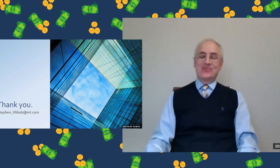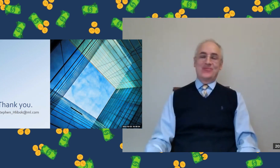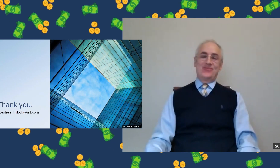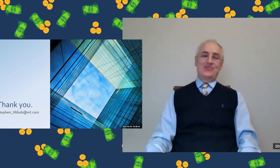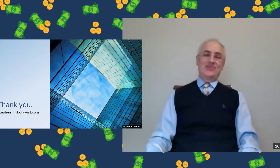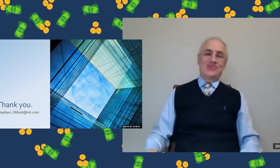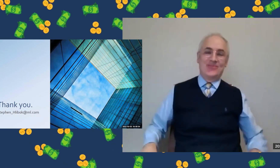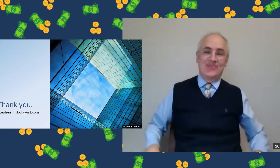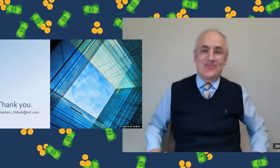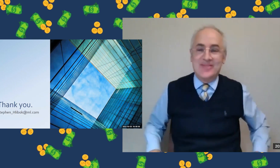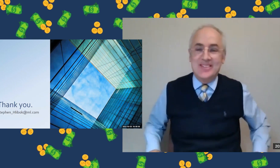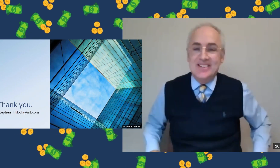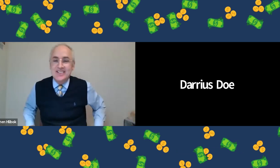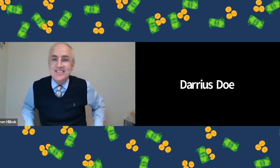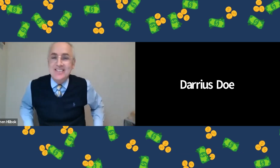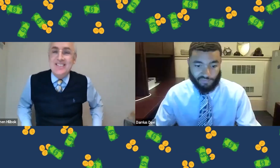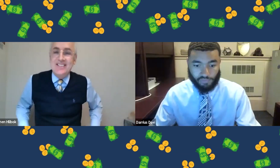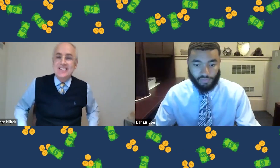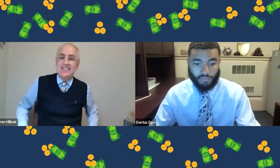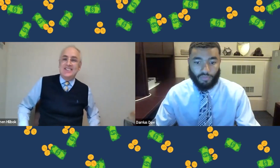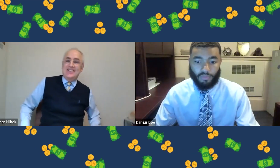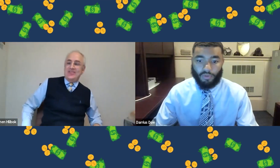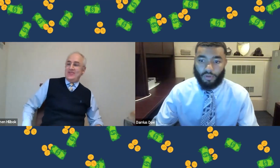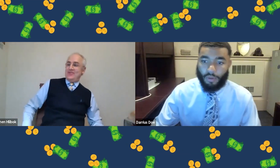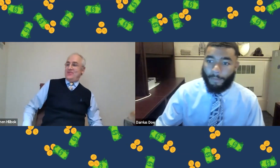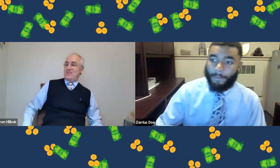I think I'm done. Okay. So I want to thank everyone.